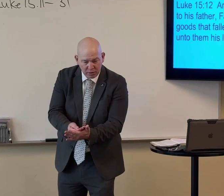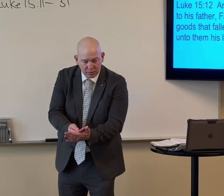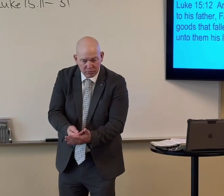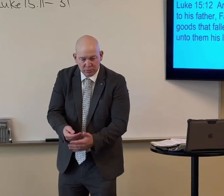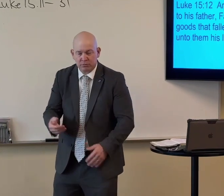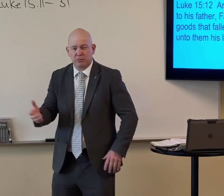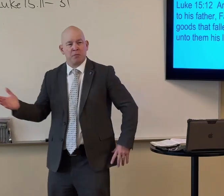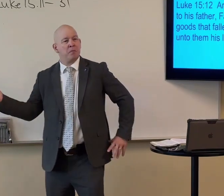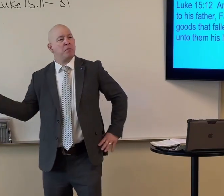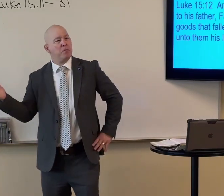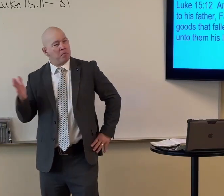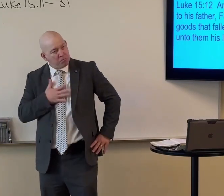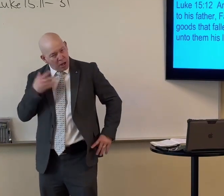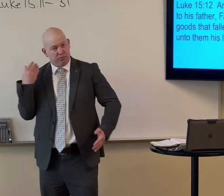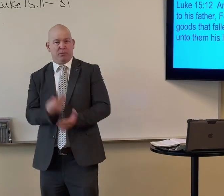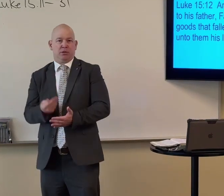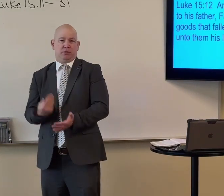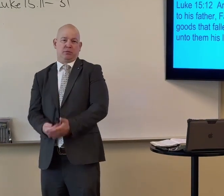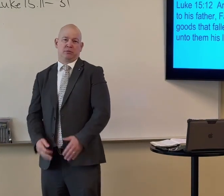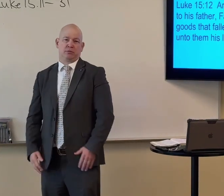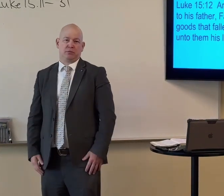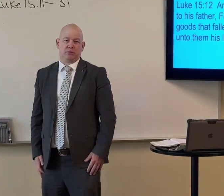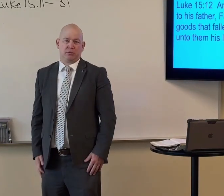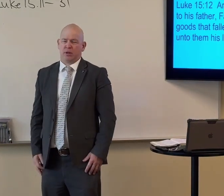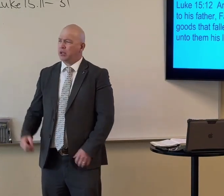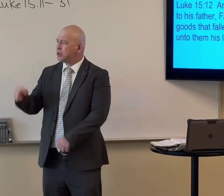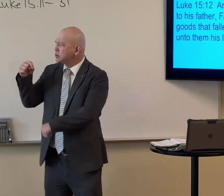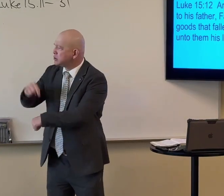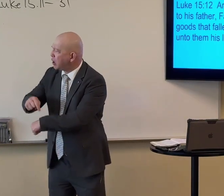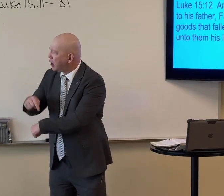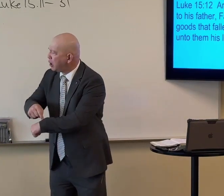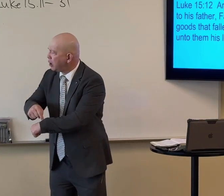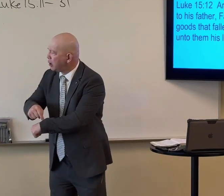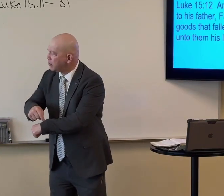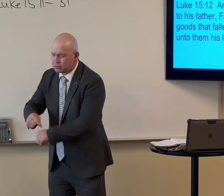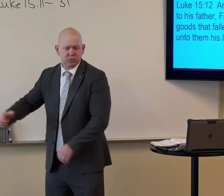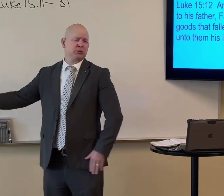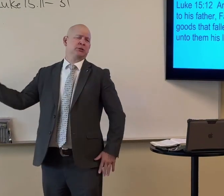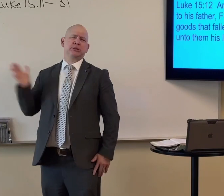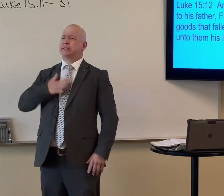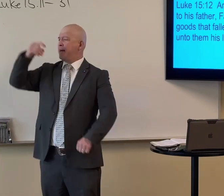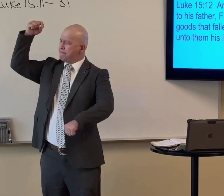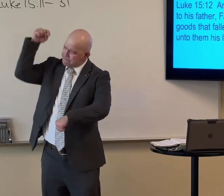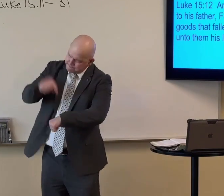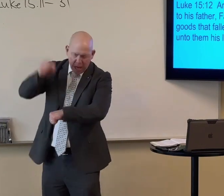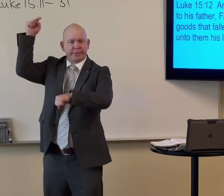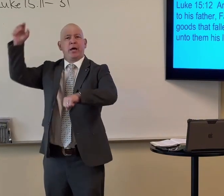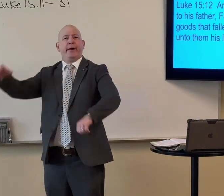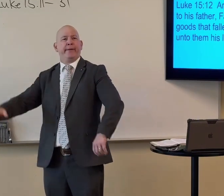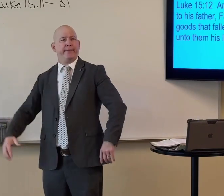Money. You say, it's my money. This time that I have, it's my time.